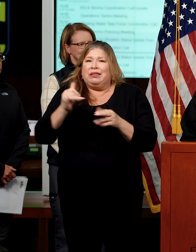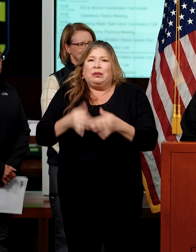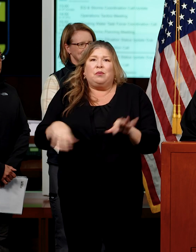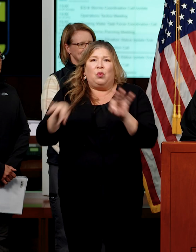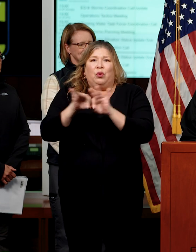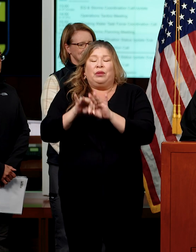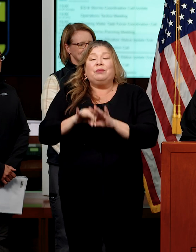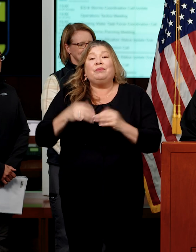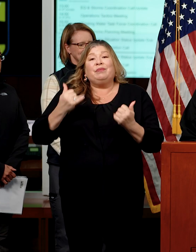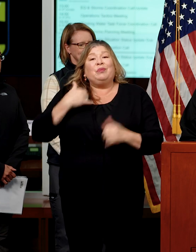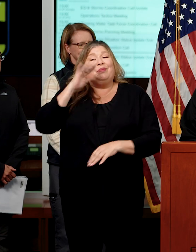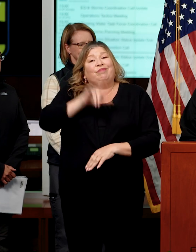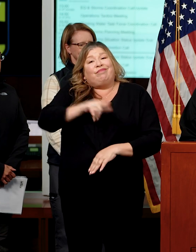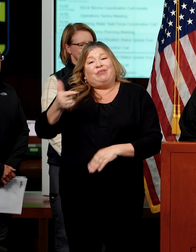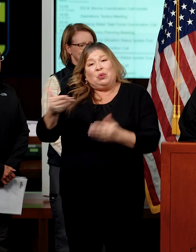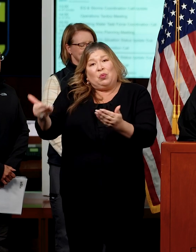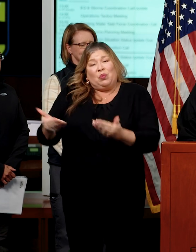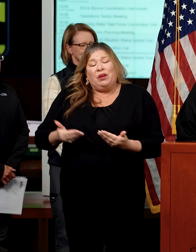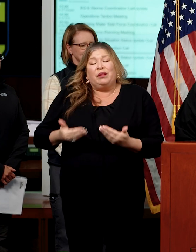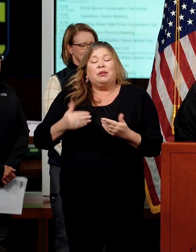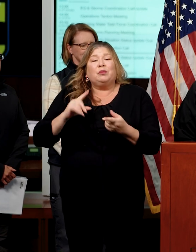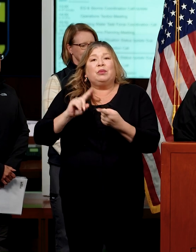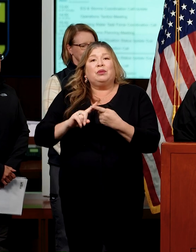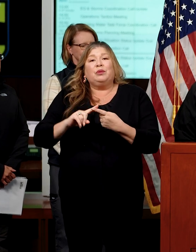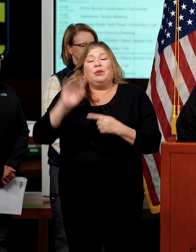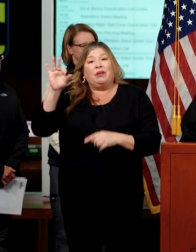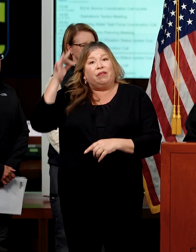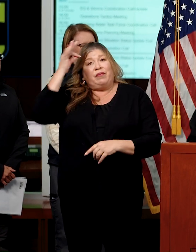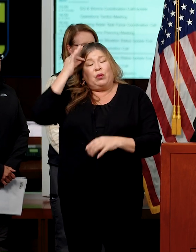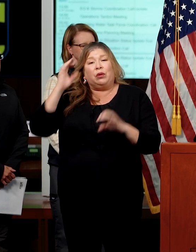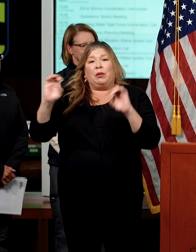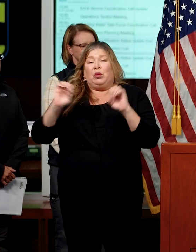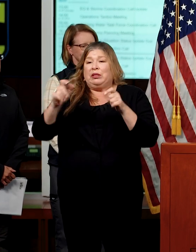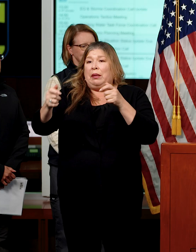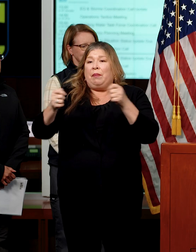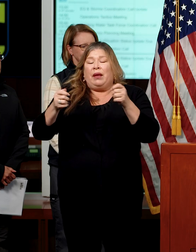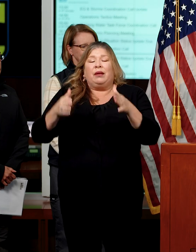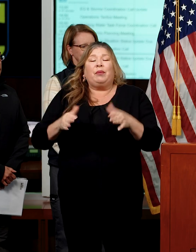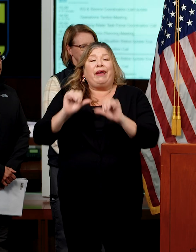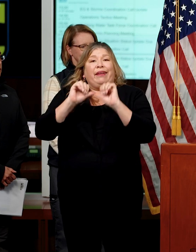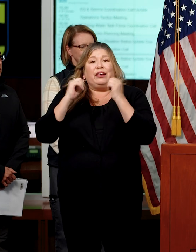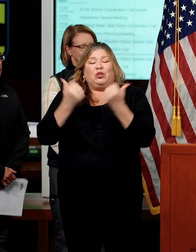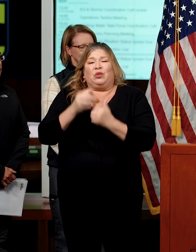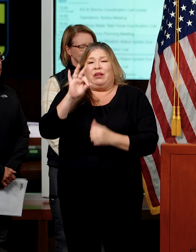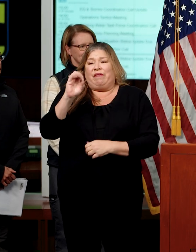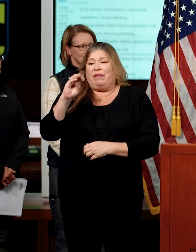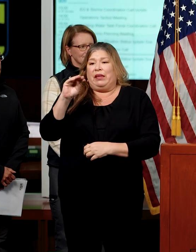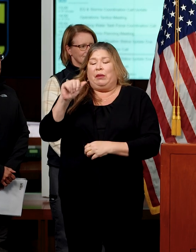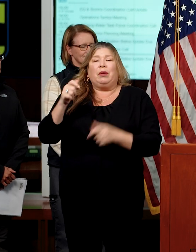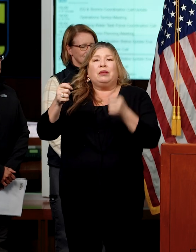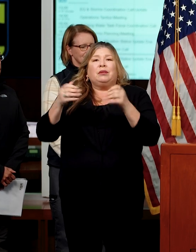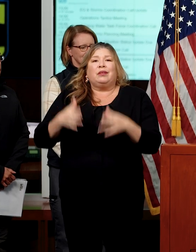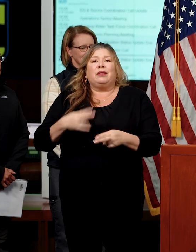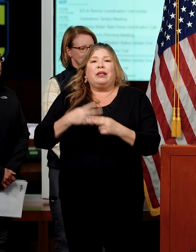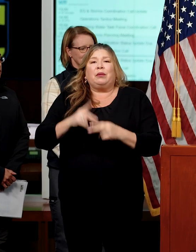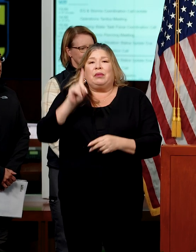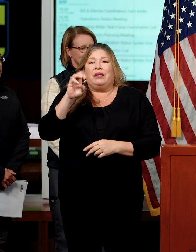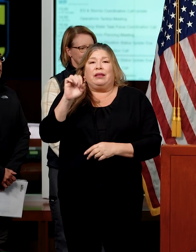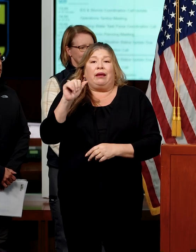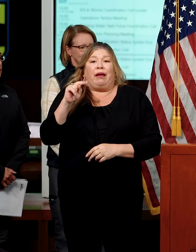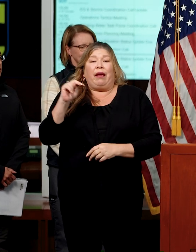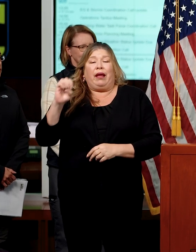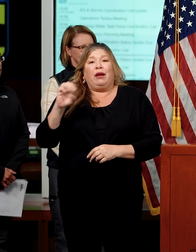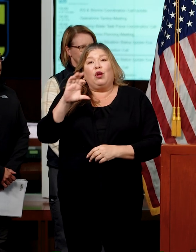I'd like to welcome and hand it over to the Federal Emergency Management Agency Administrator, Deanne Criswall,